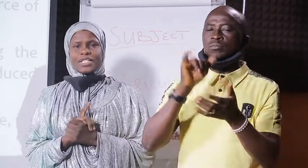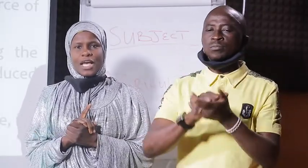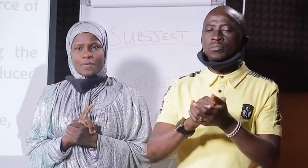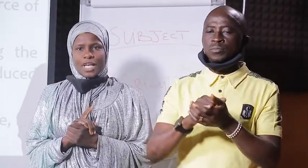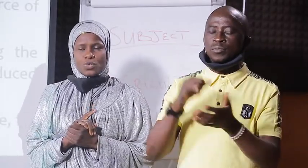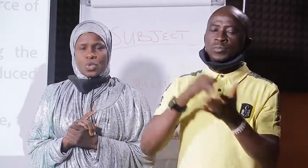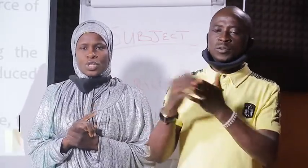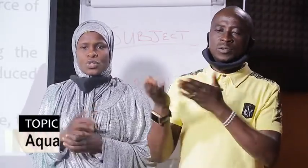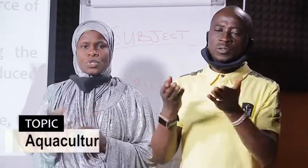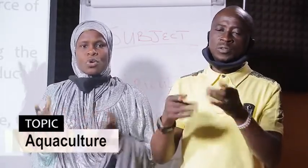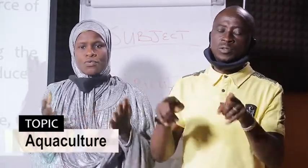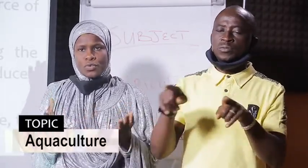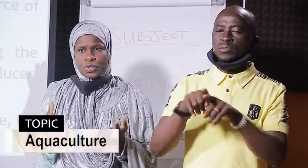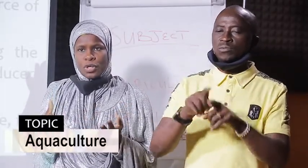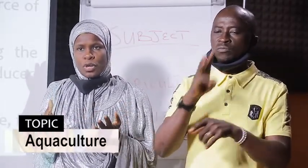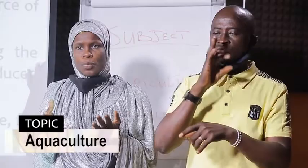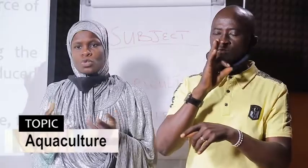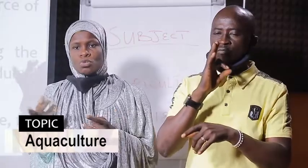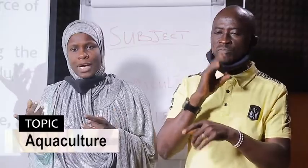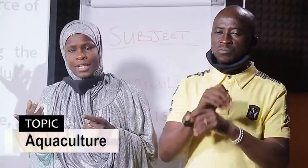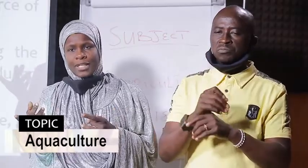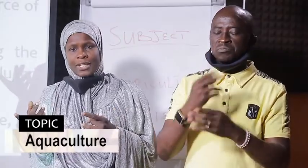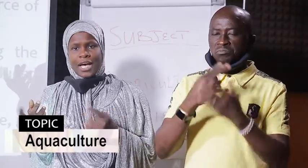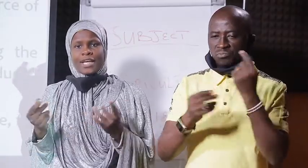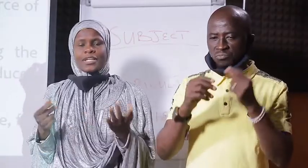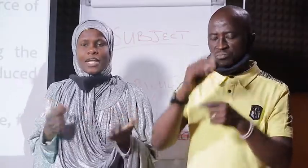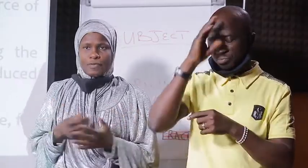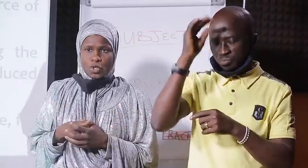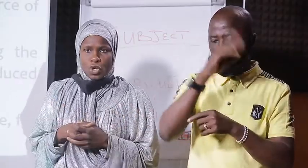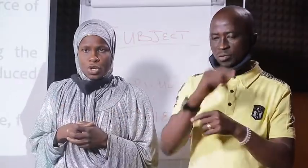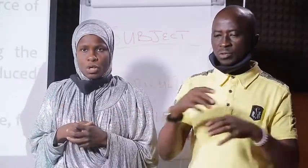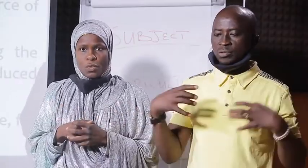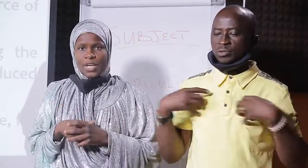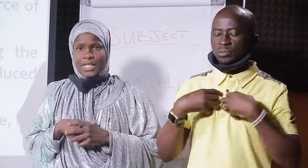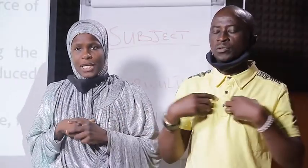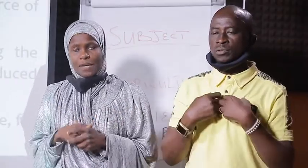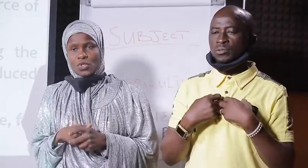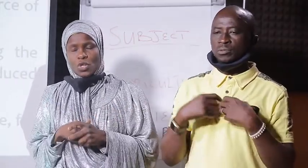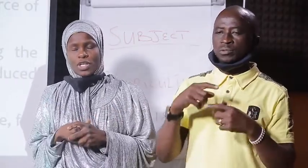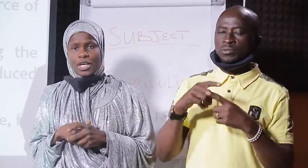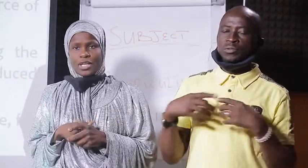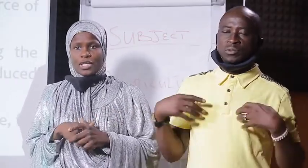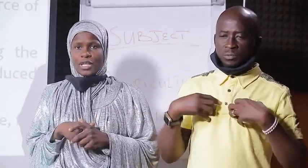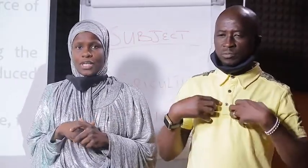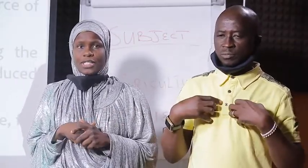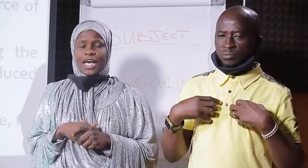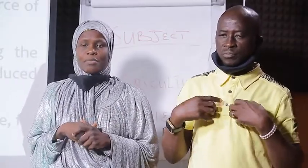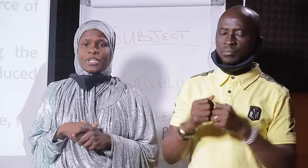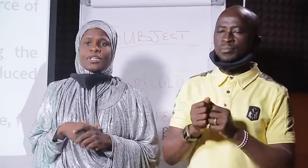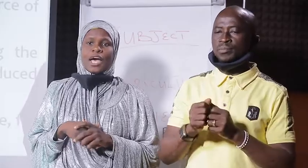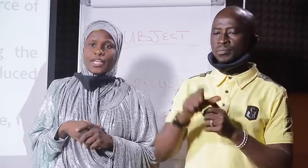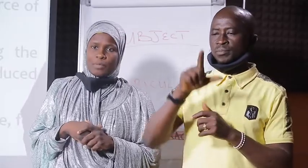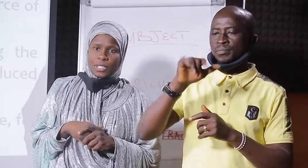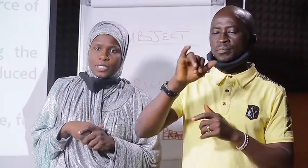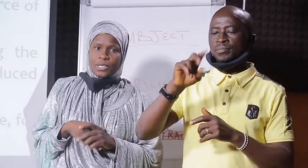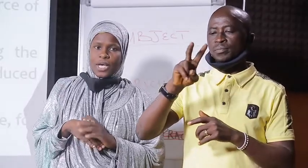it serves as what source of food both to man and livestock when i say livestock here learners i